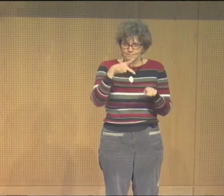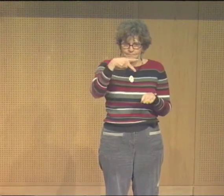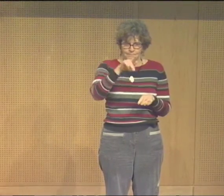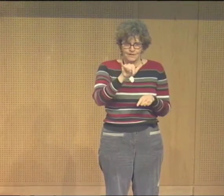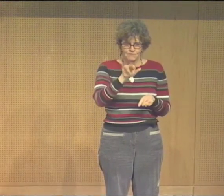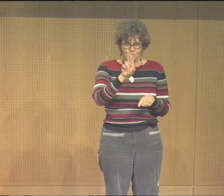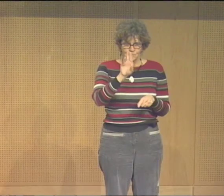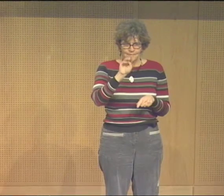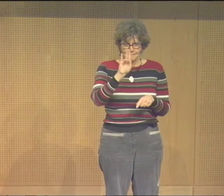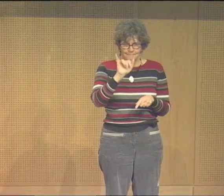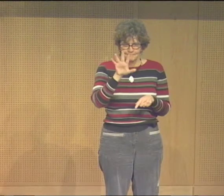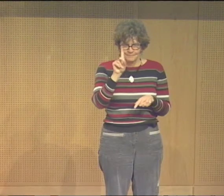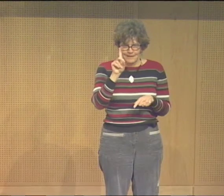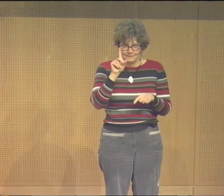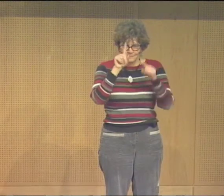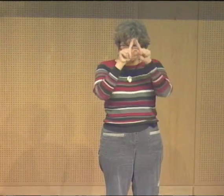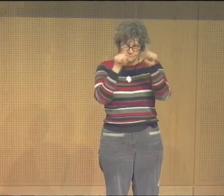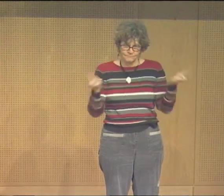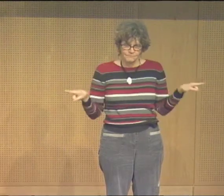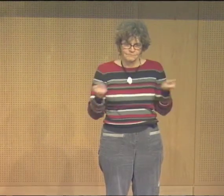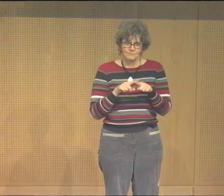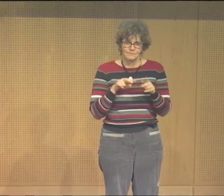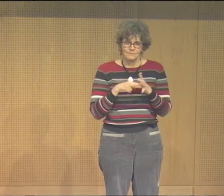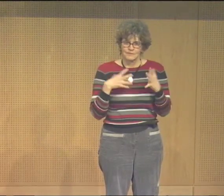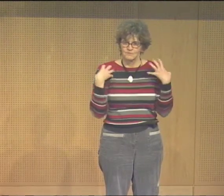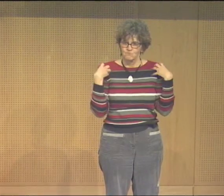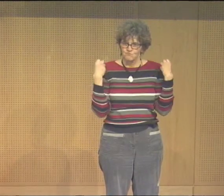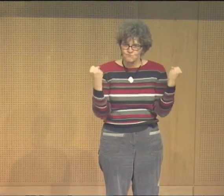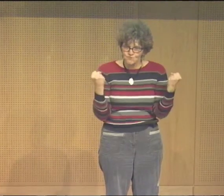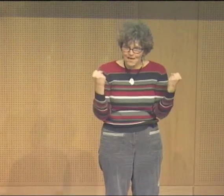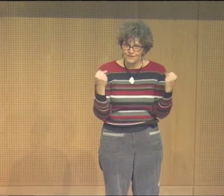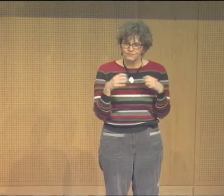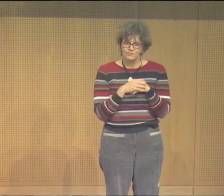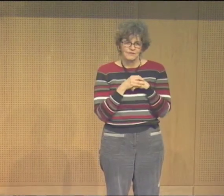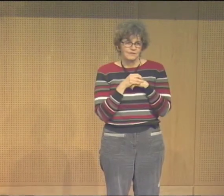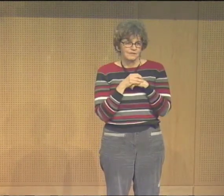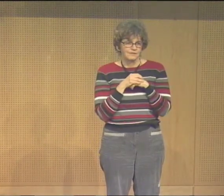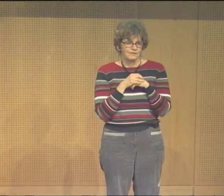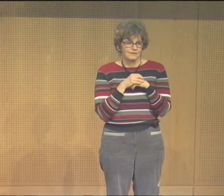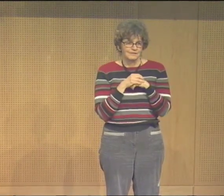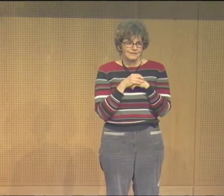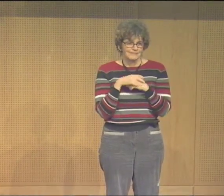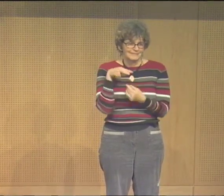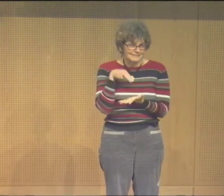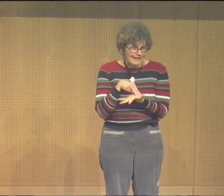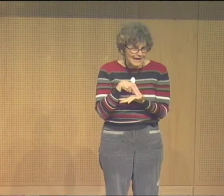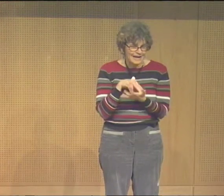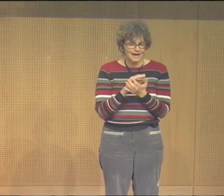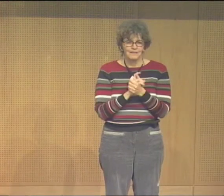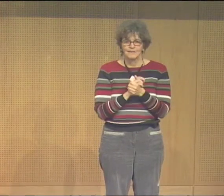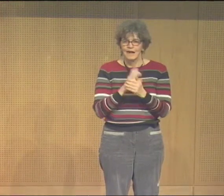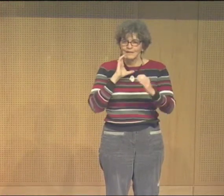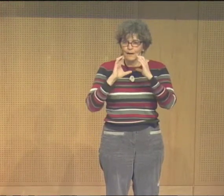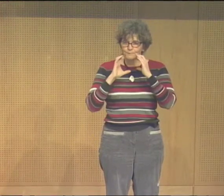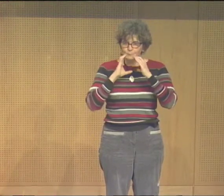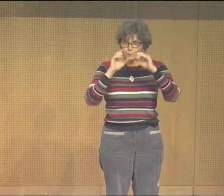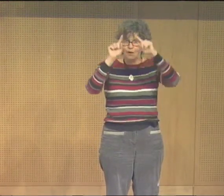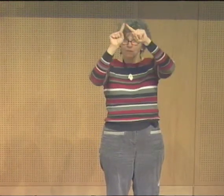the idea that the pyramid is important to us as well because it represents strength